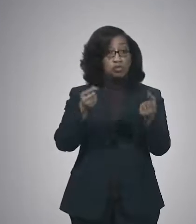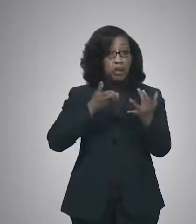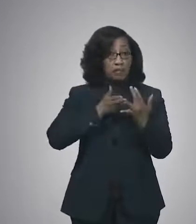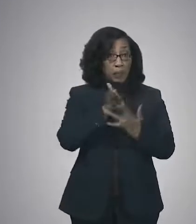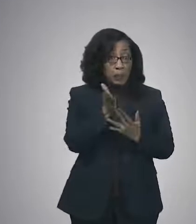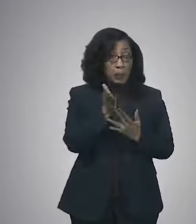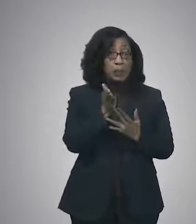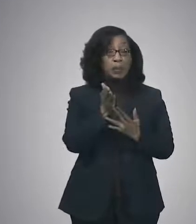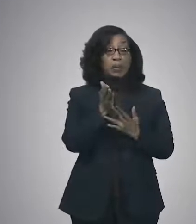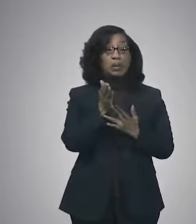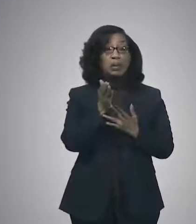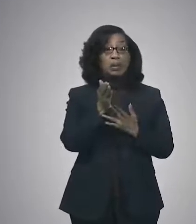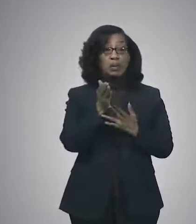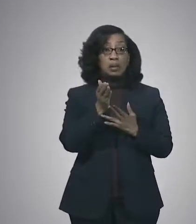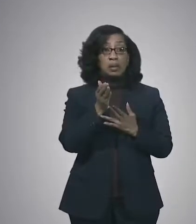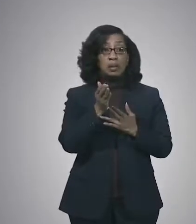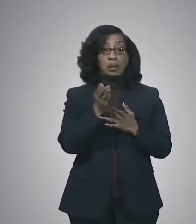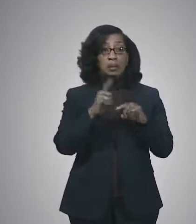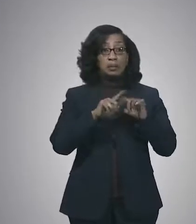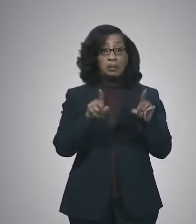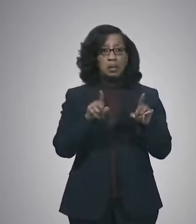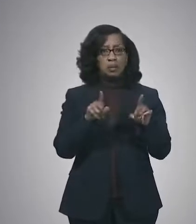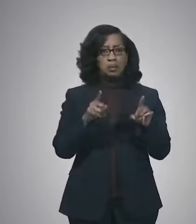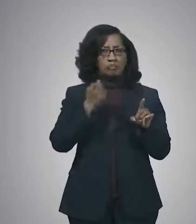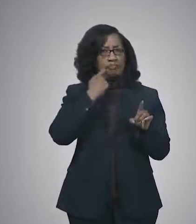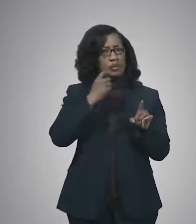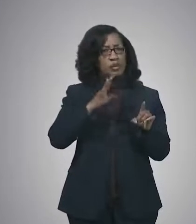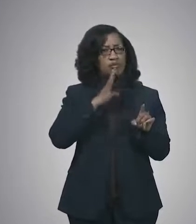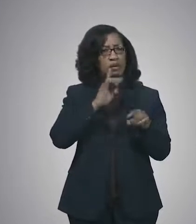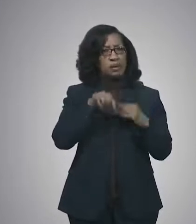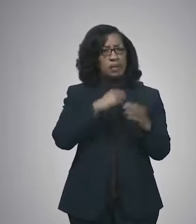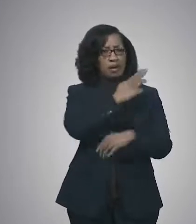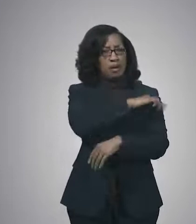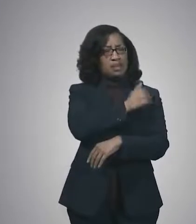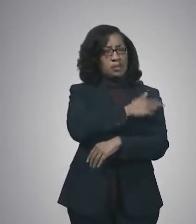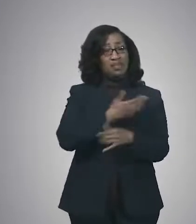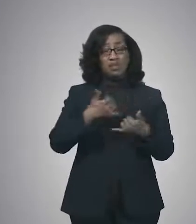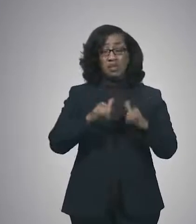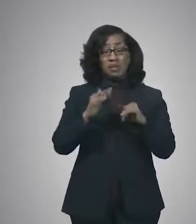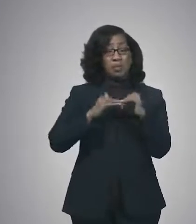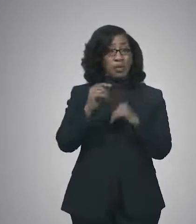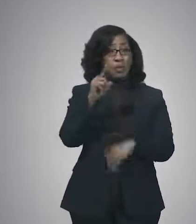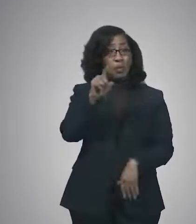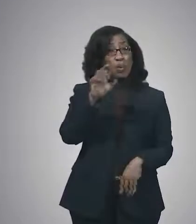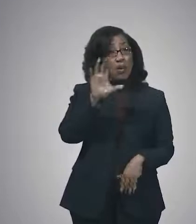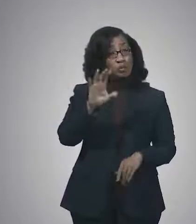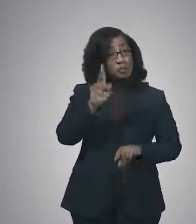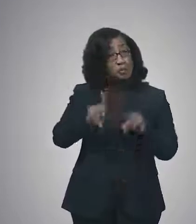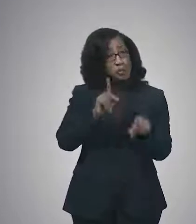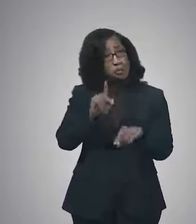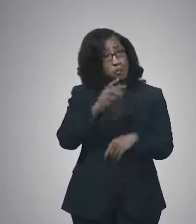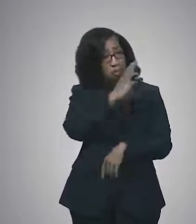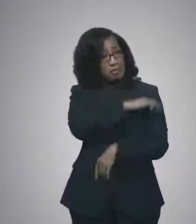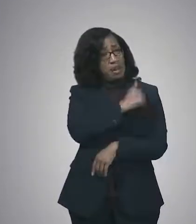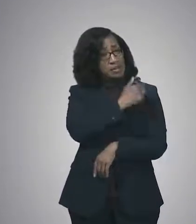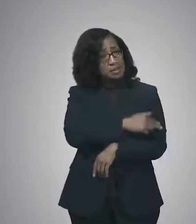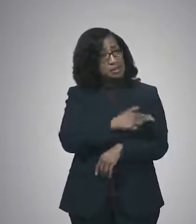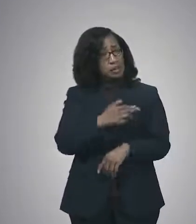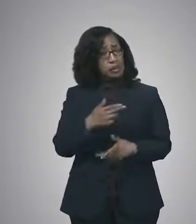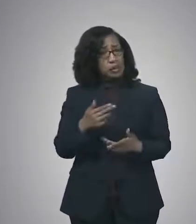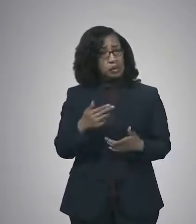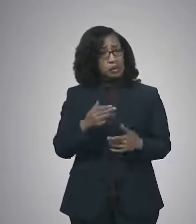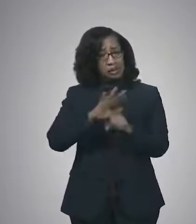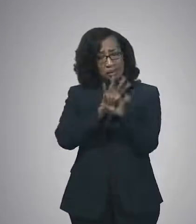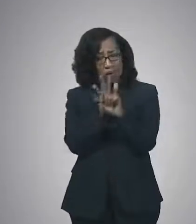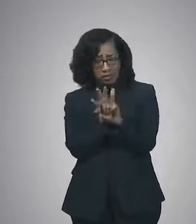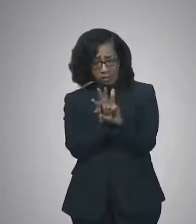What we haven't talked about in a while is hospitalizations. There are still more than 100 people in the hospital with COVID. That's 100 hospital beds